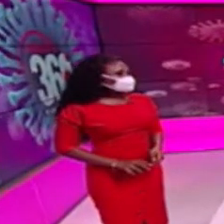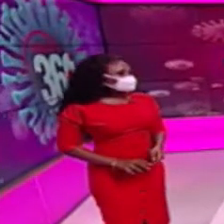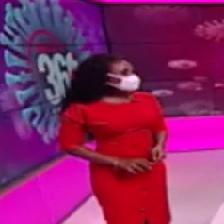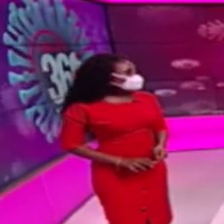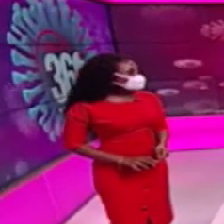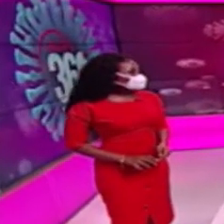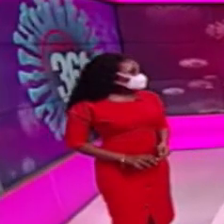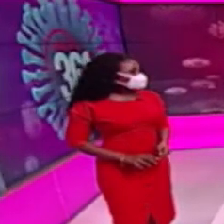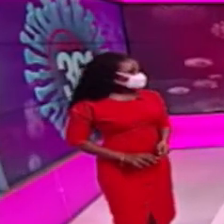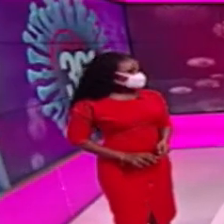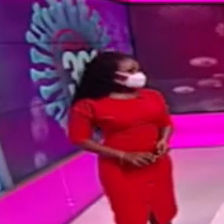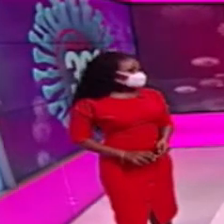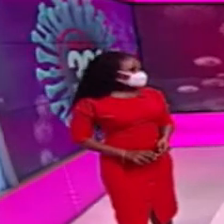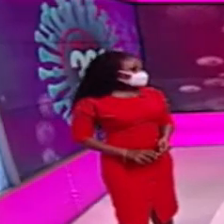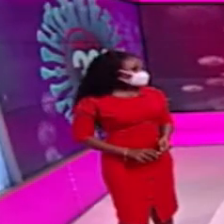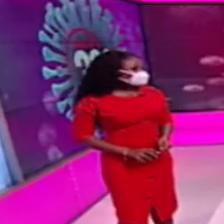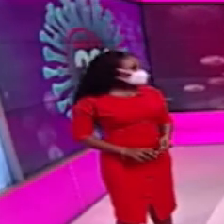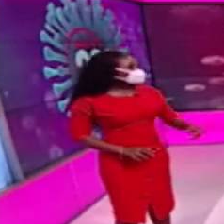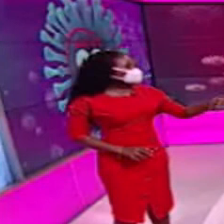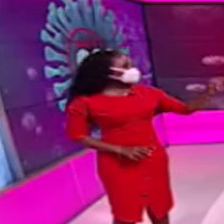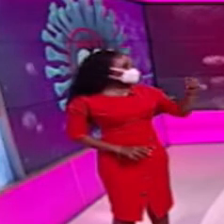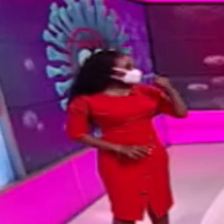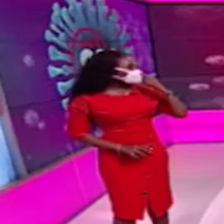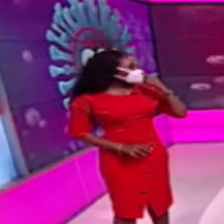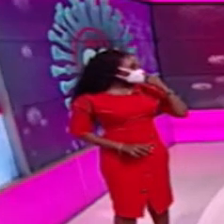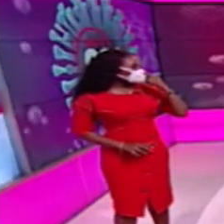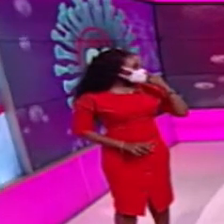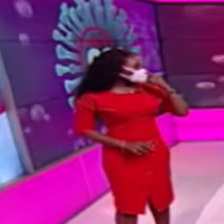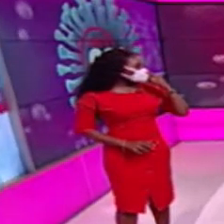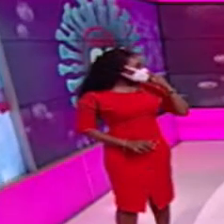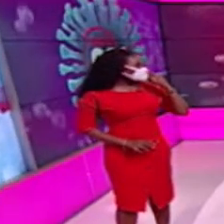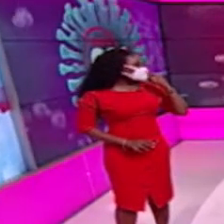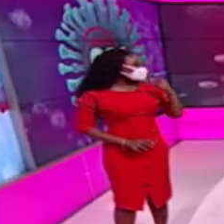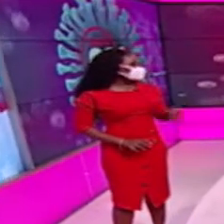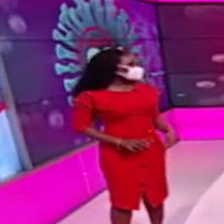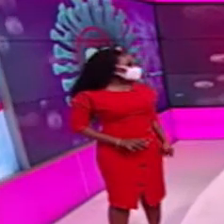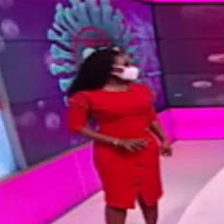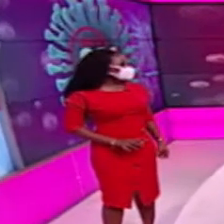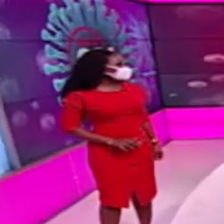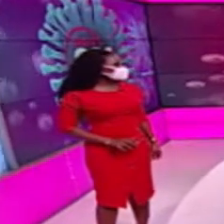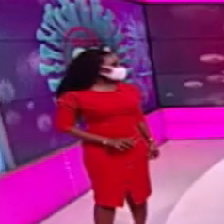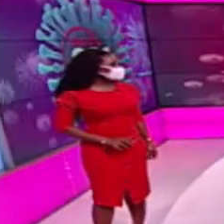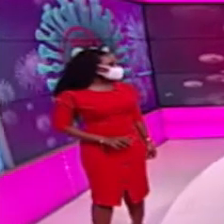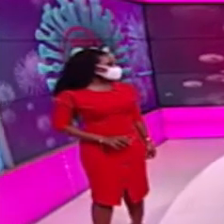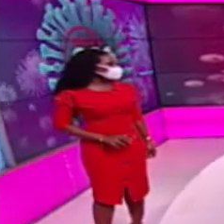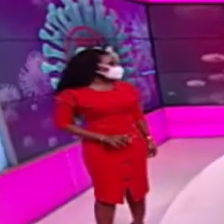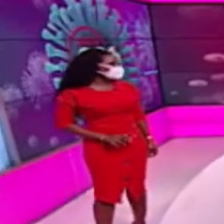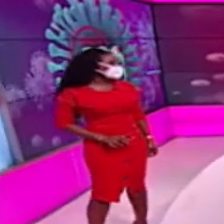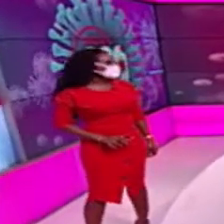Okay. And then this one says... Anita, hold on and kindly wear your nose mask before we carry on.